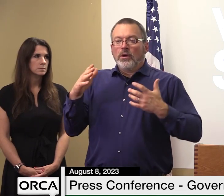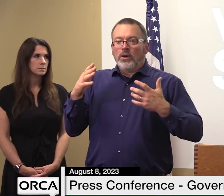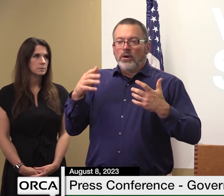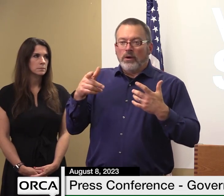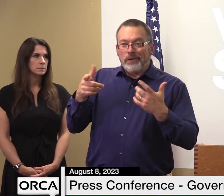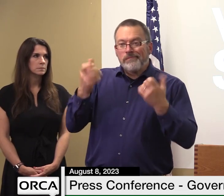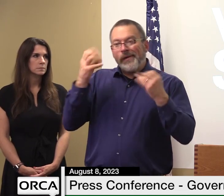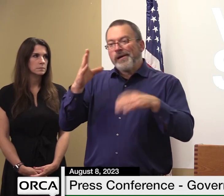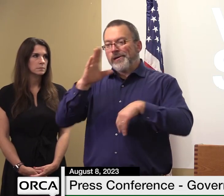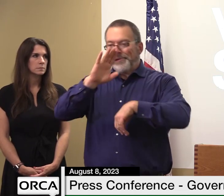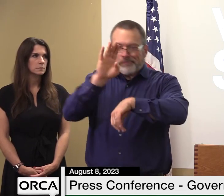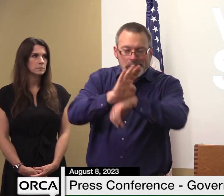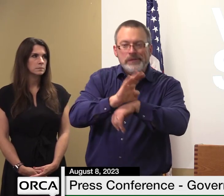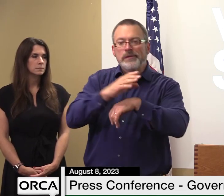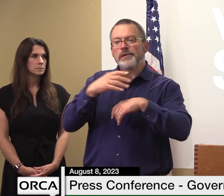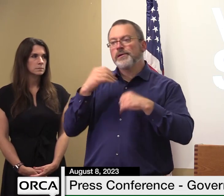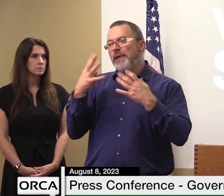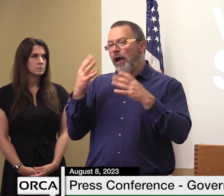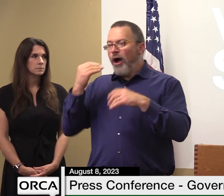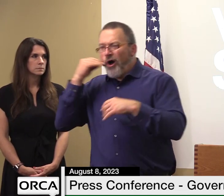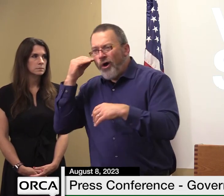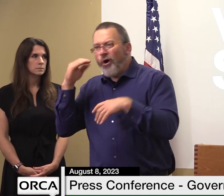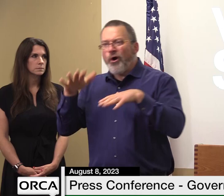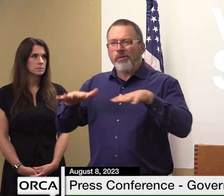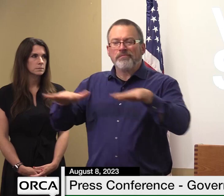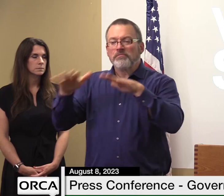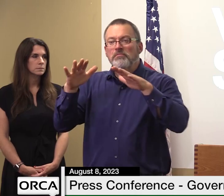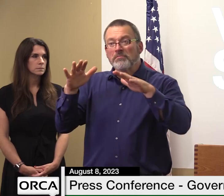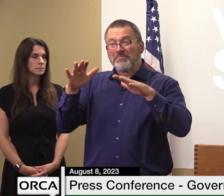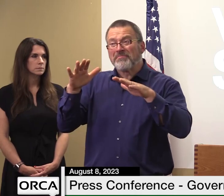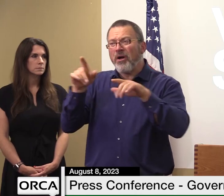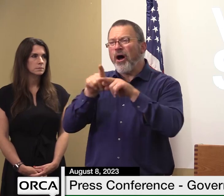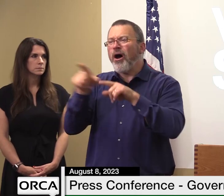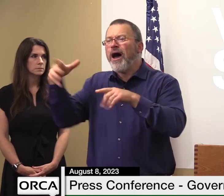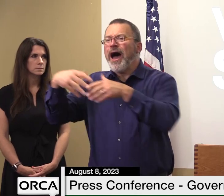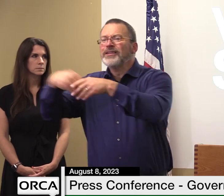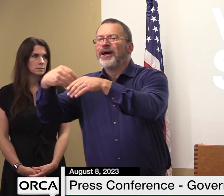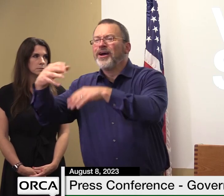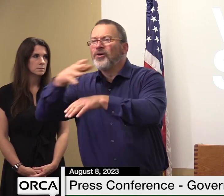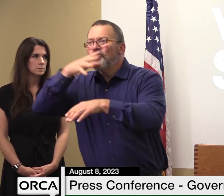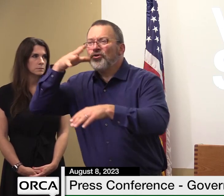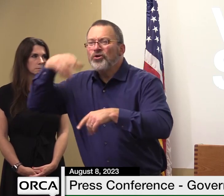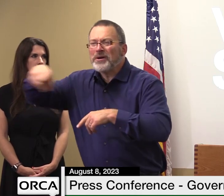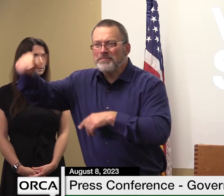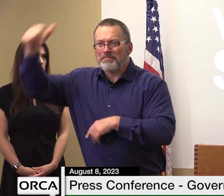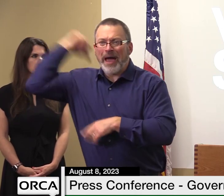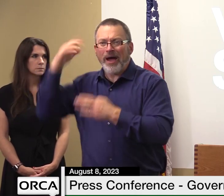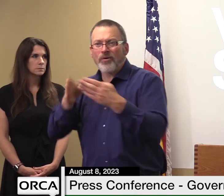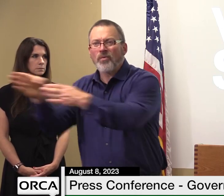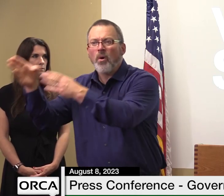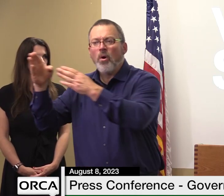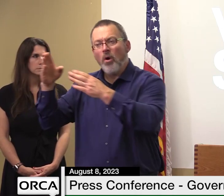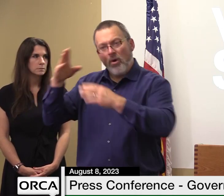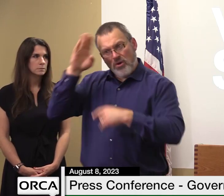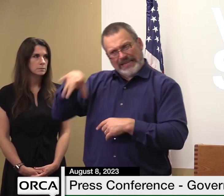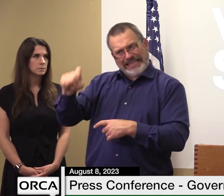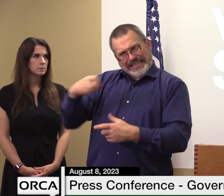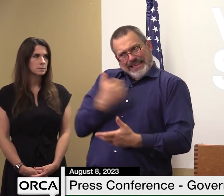to locate and assist those who live on the outskirts or back roads and may need help with debris removal